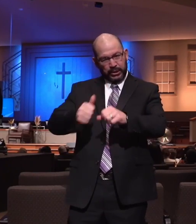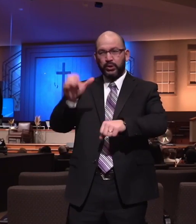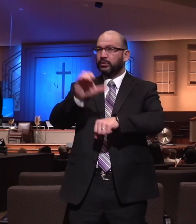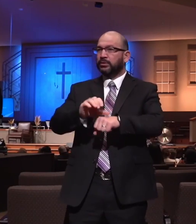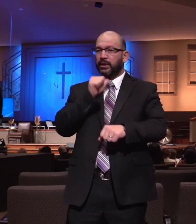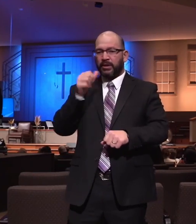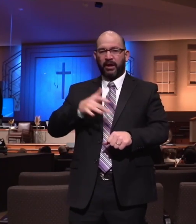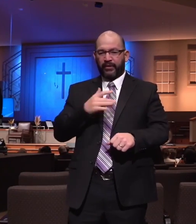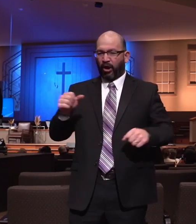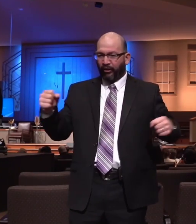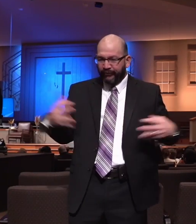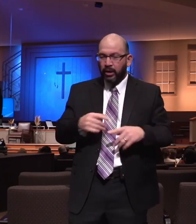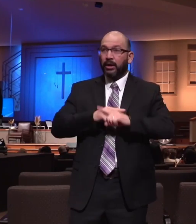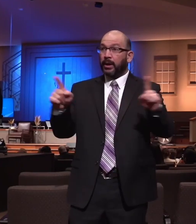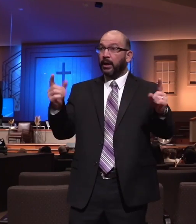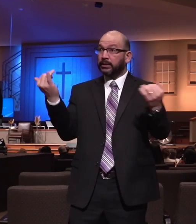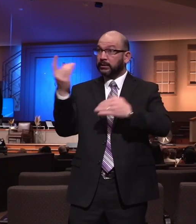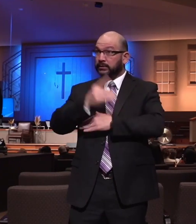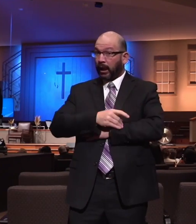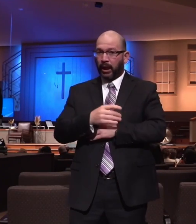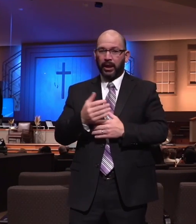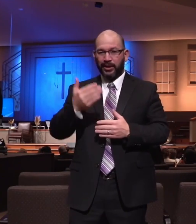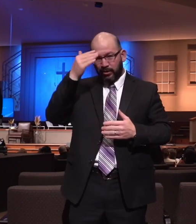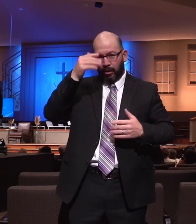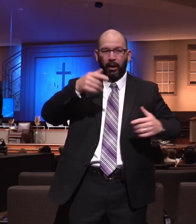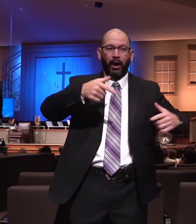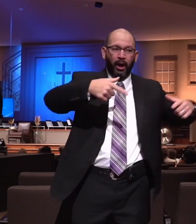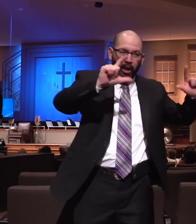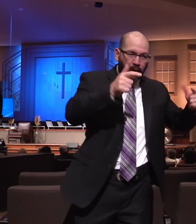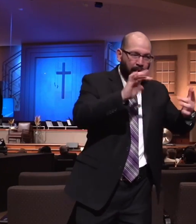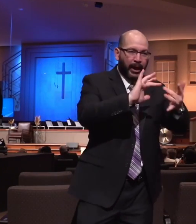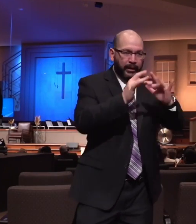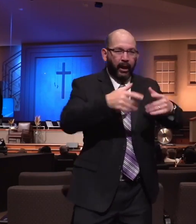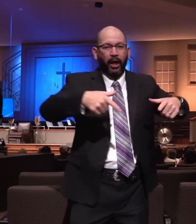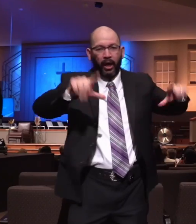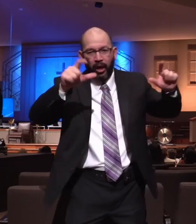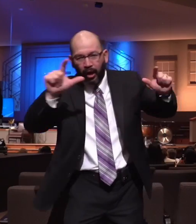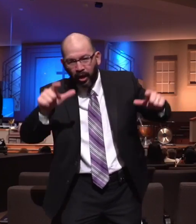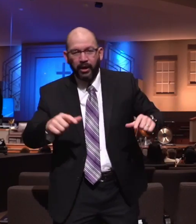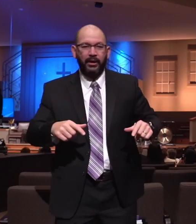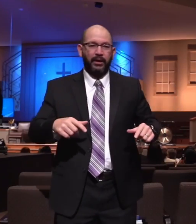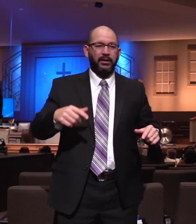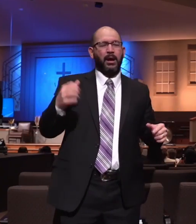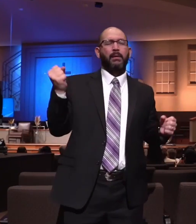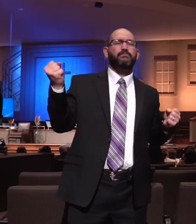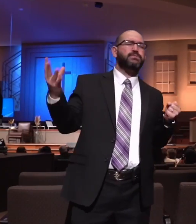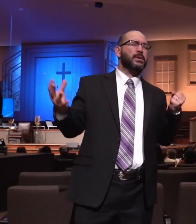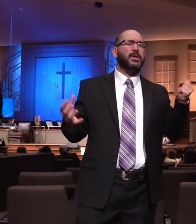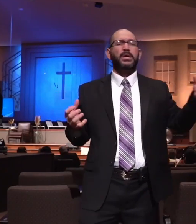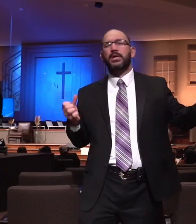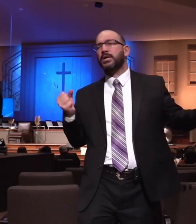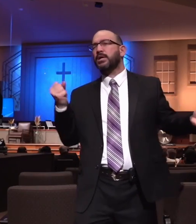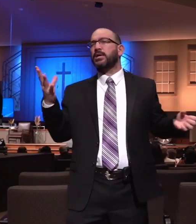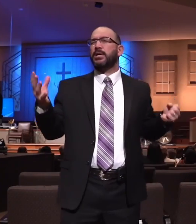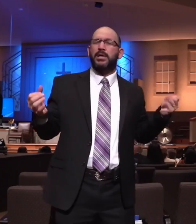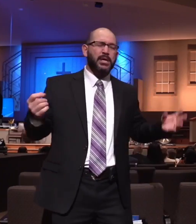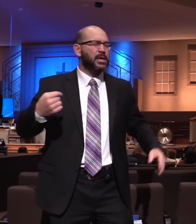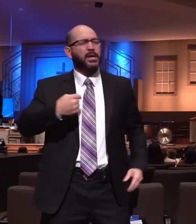But we live in a media age, a multimedia age. We live in this social media age. And every kind of a yehu out there who